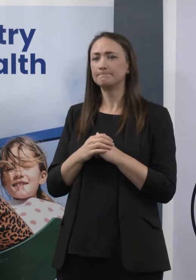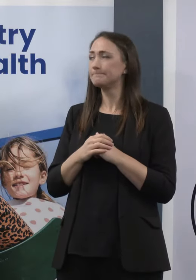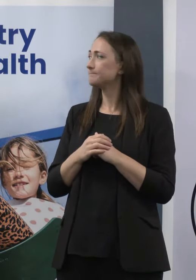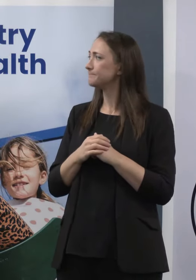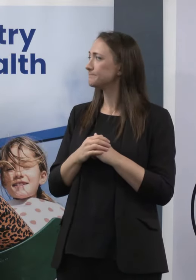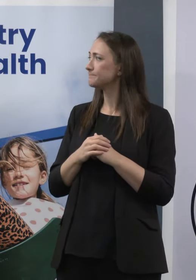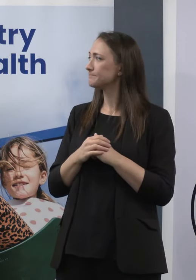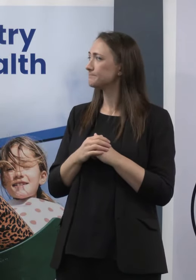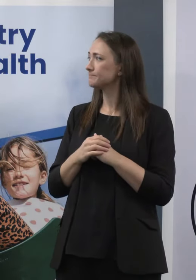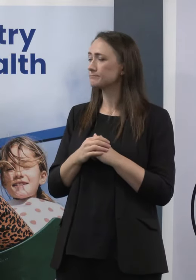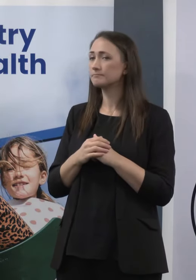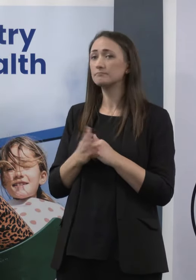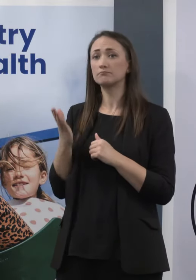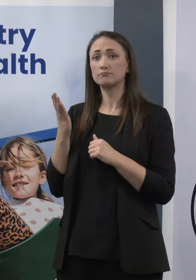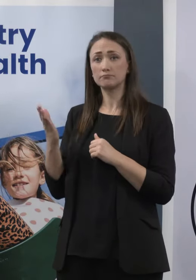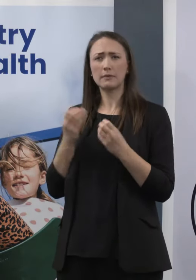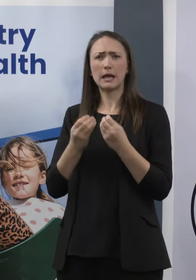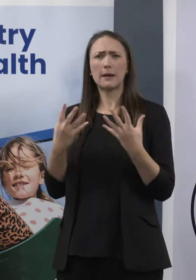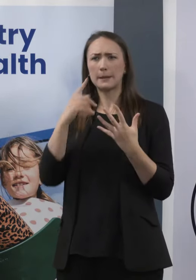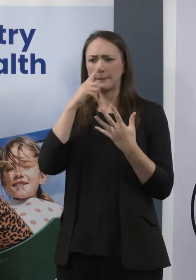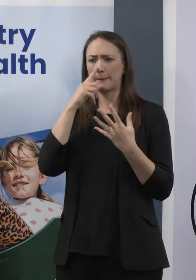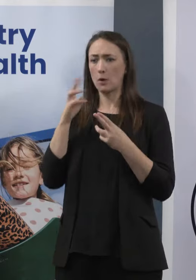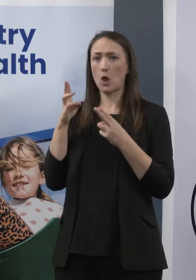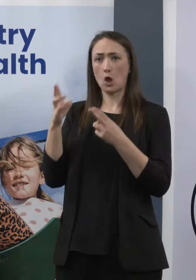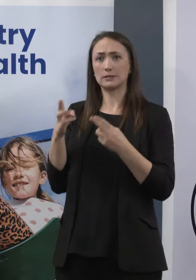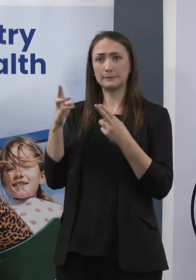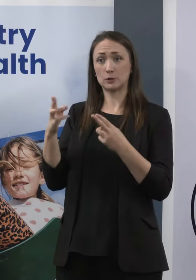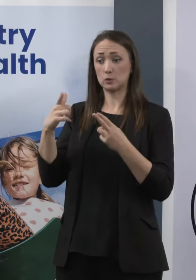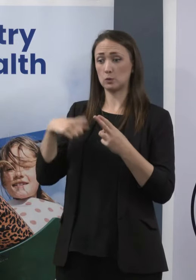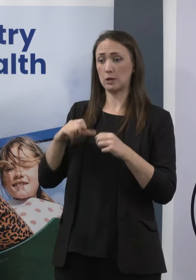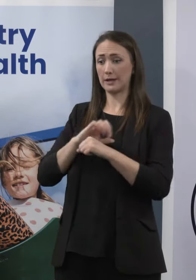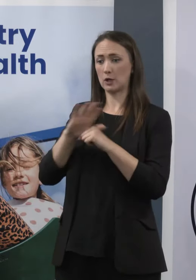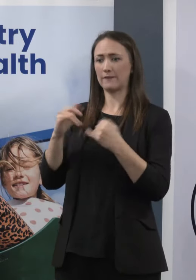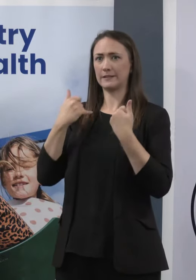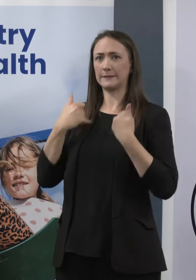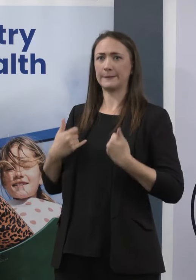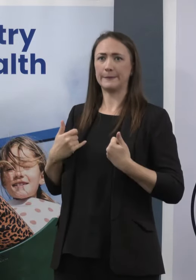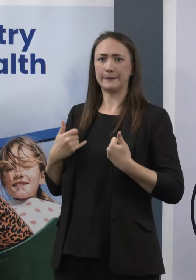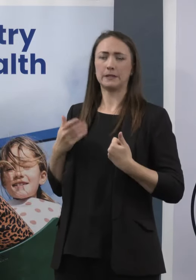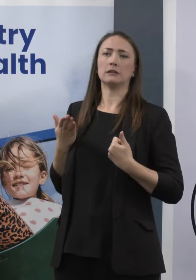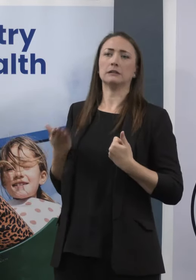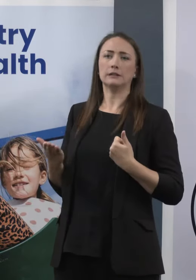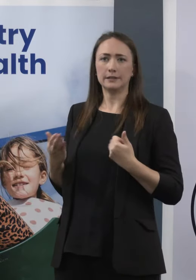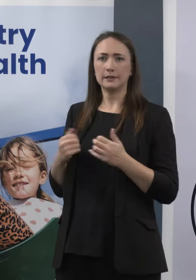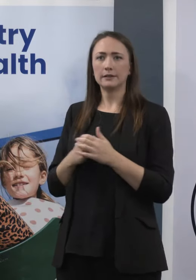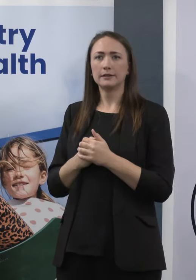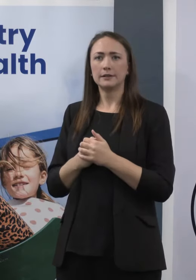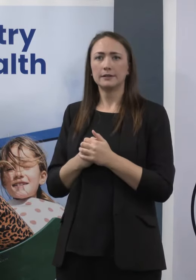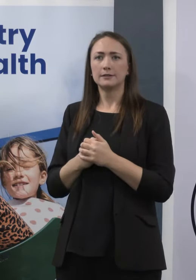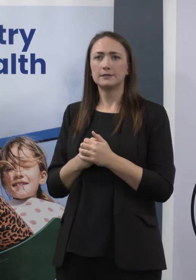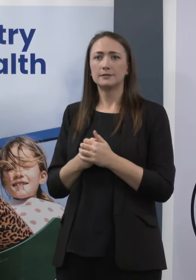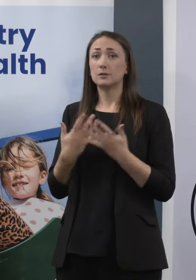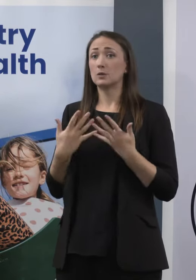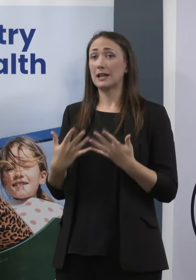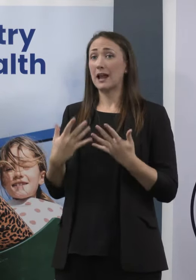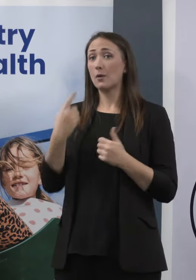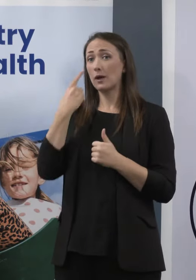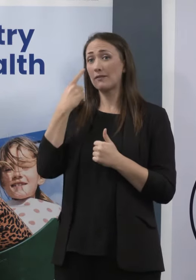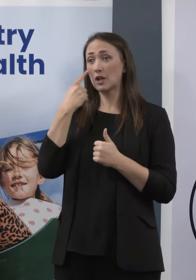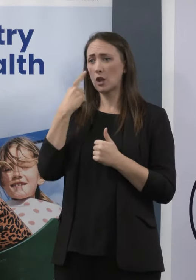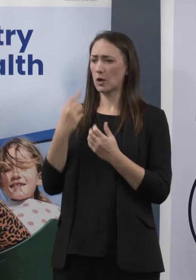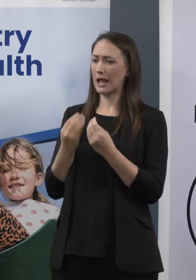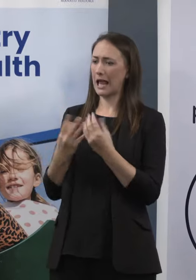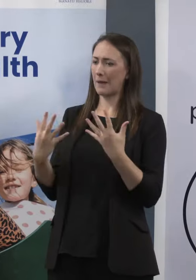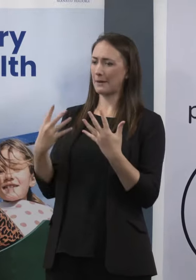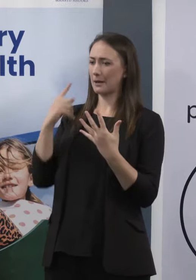Moving then to hospitalisations, this again is nationally and looking at our hospital occupancy compared to what we had